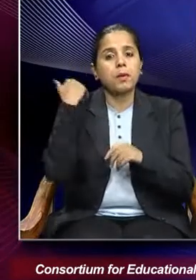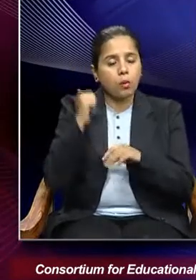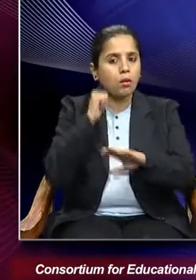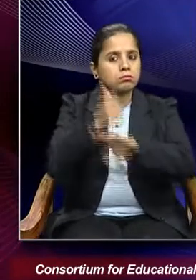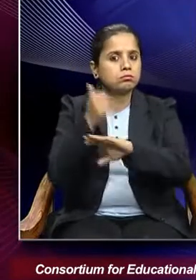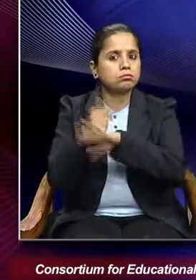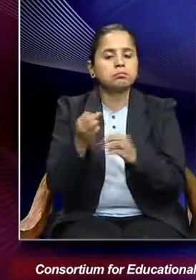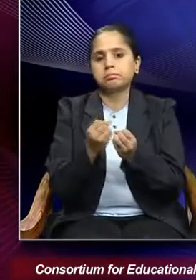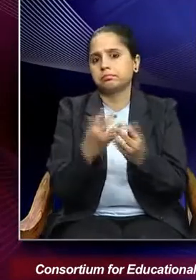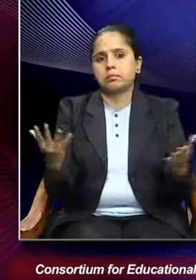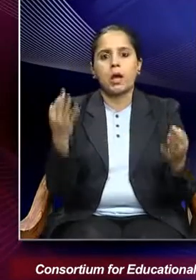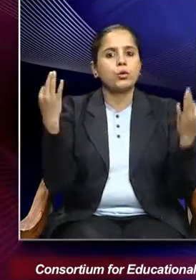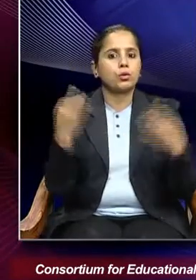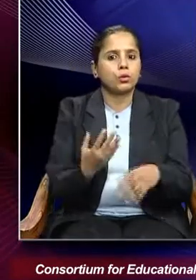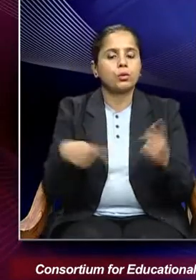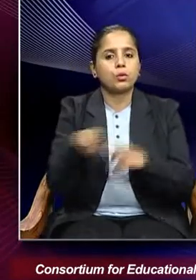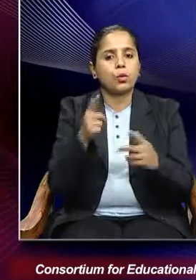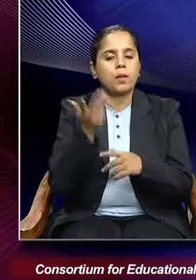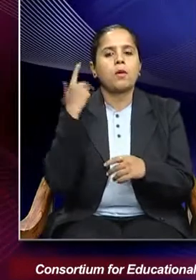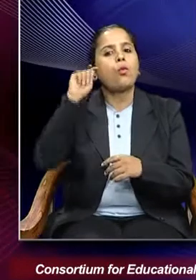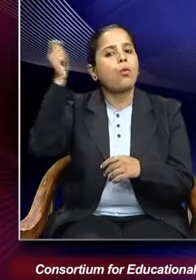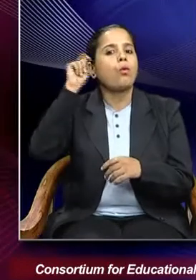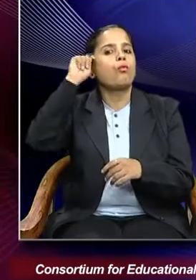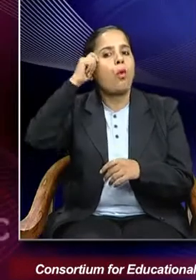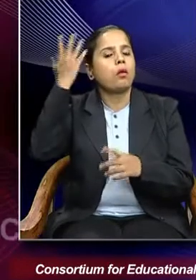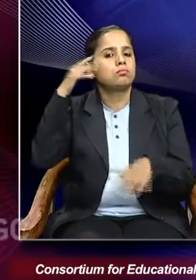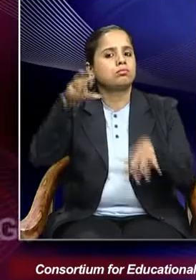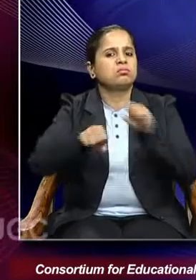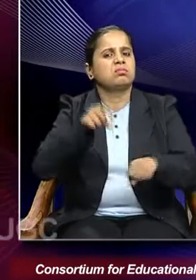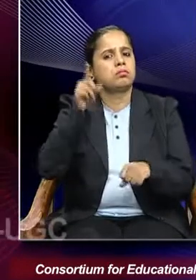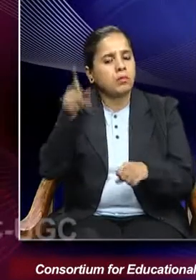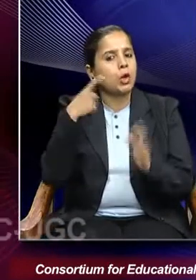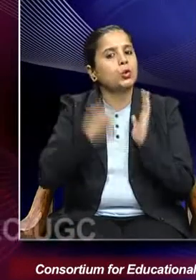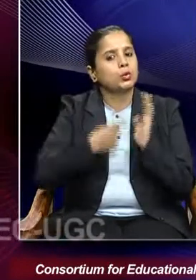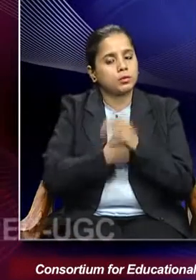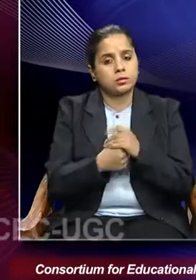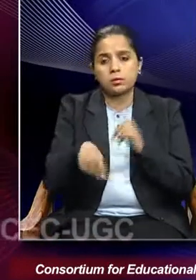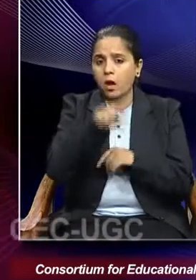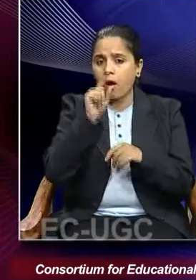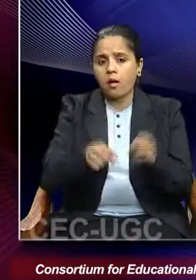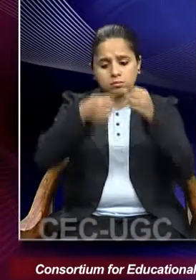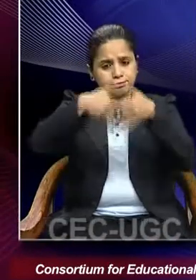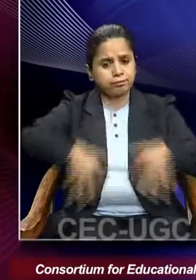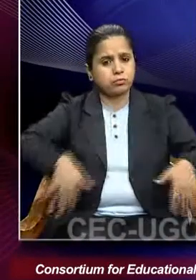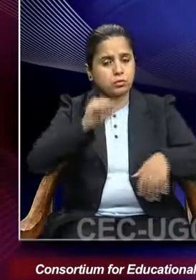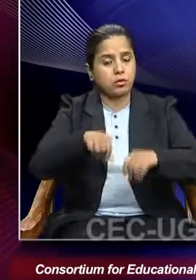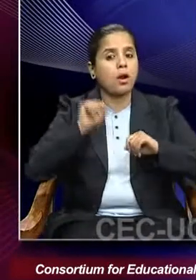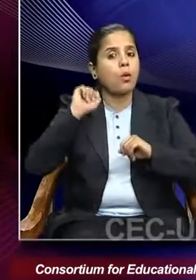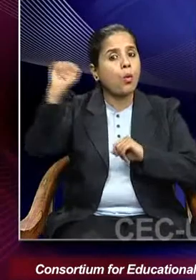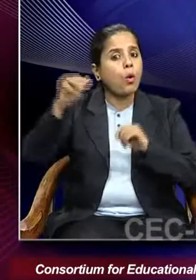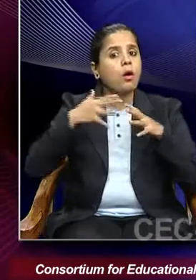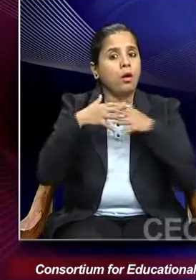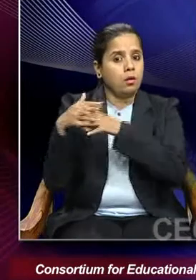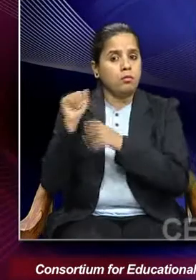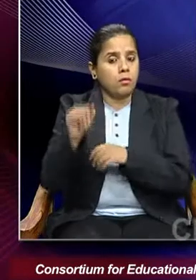as a result of British rule. This genre had its roots in Western literary